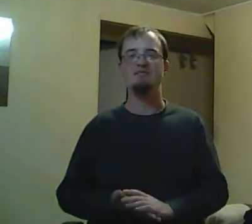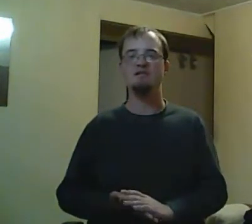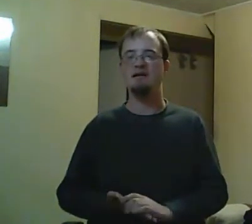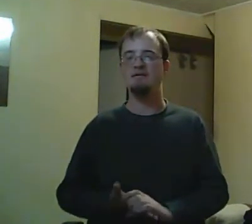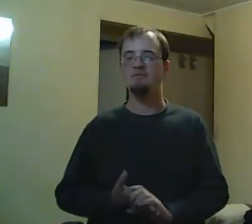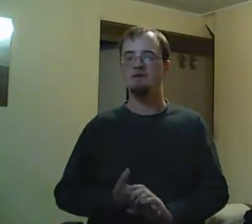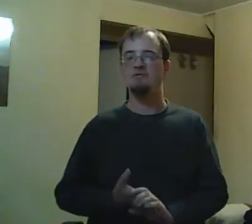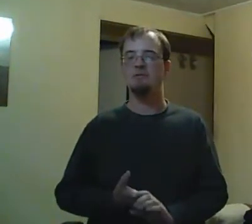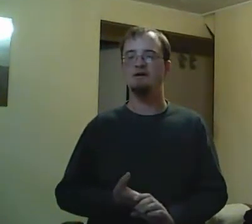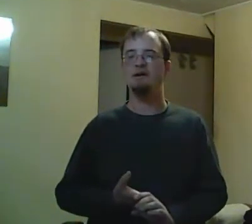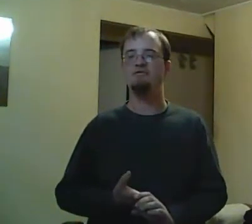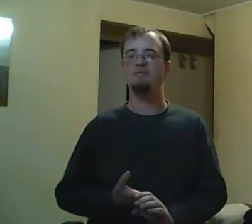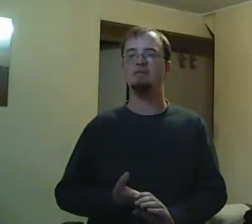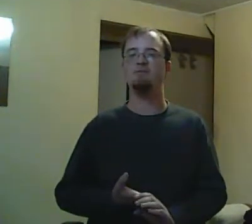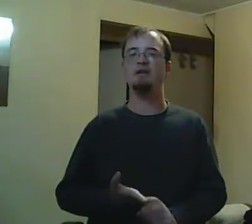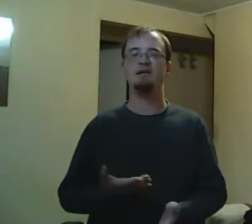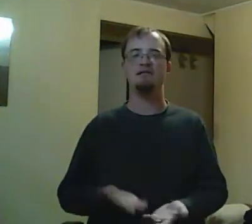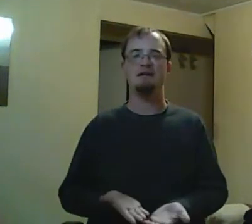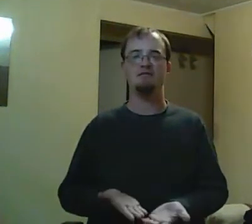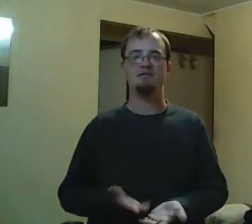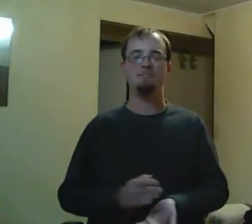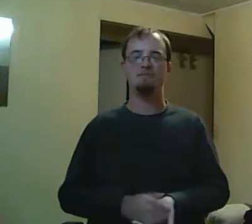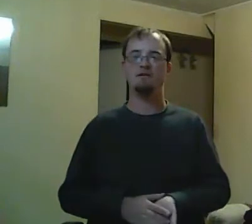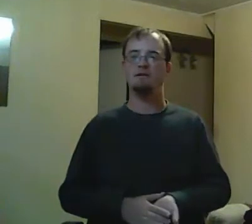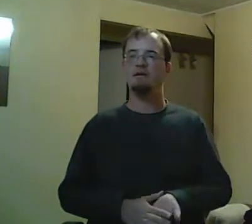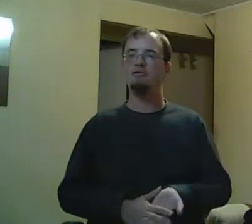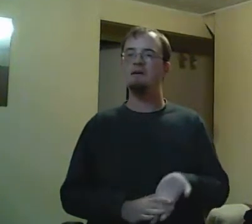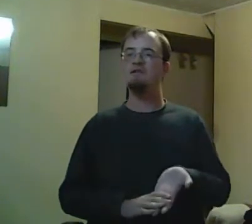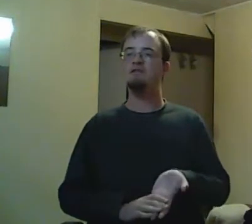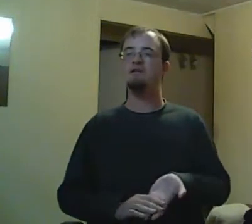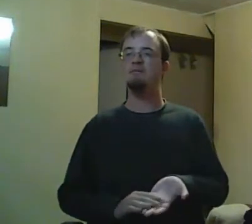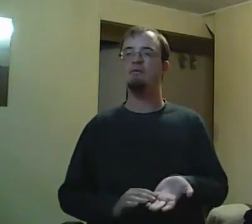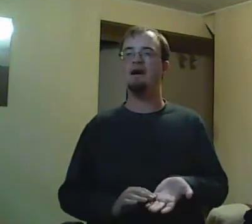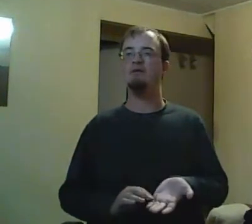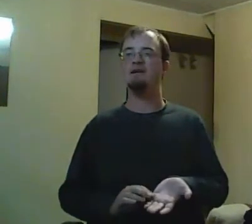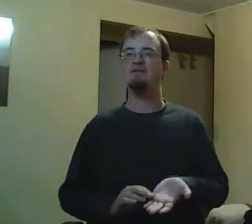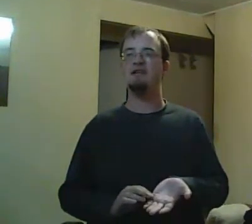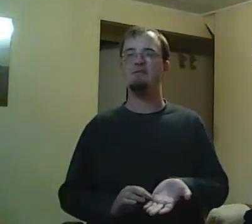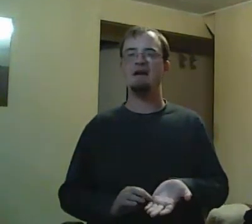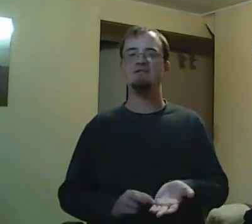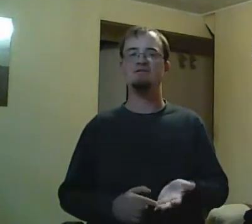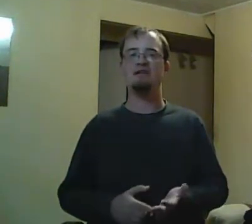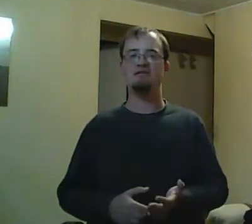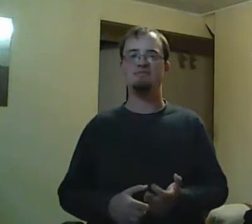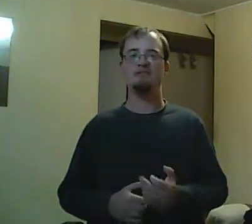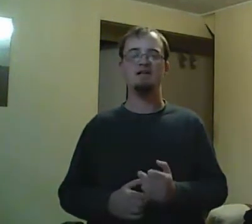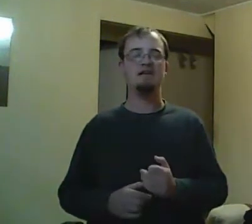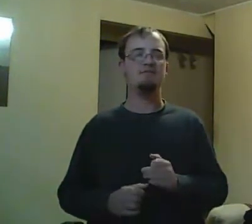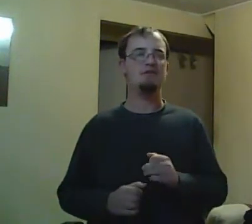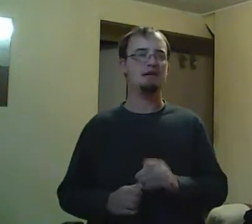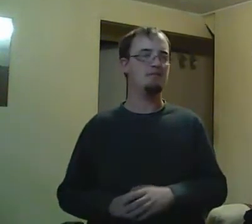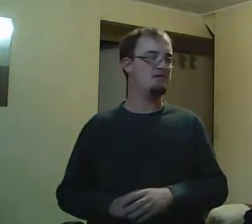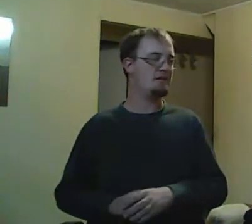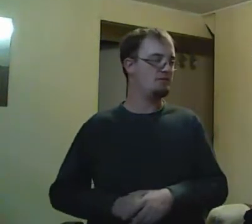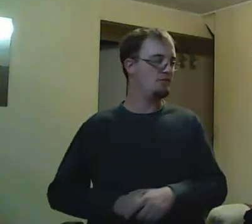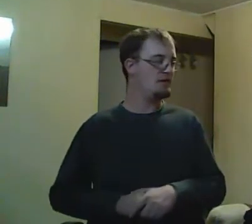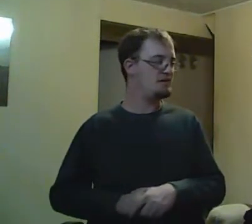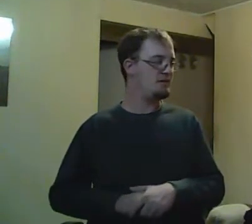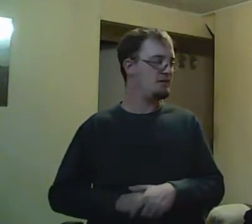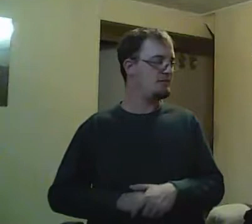I know there was one that was a two-parter, but I counted it as a whole hour, as they usually are a whole hour. And then I